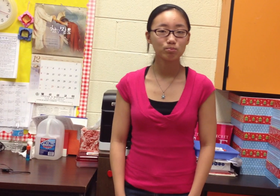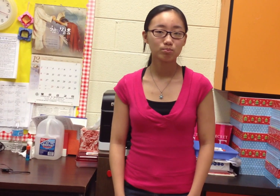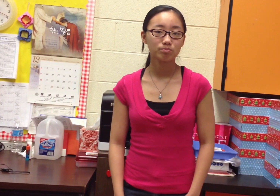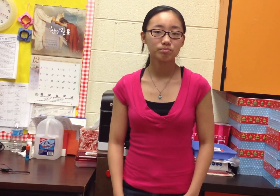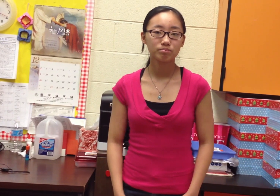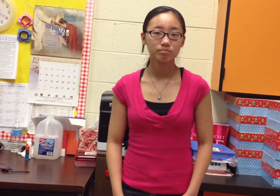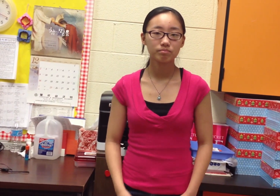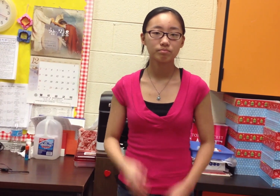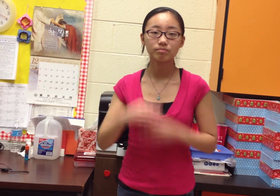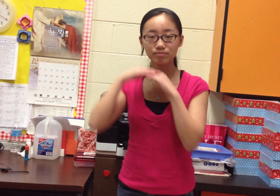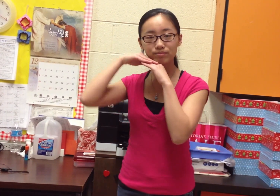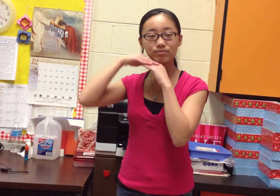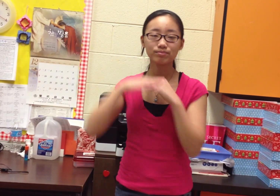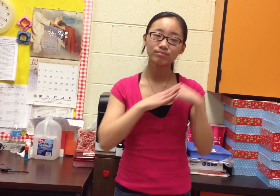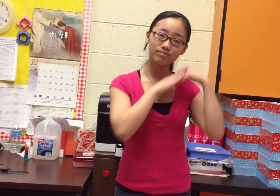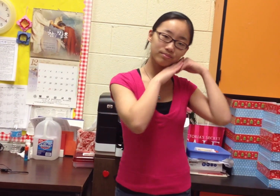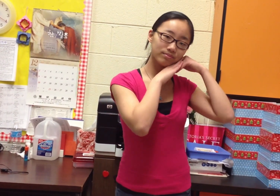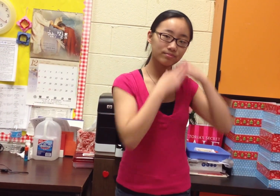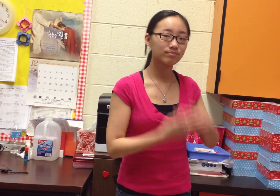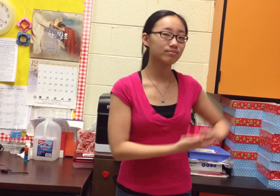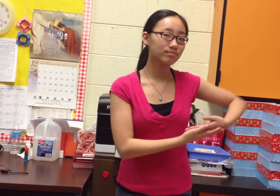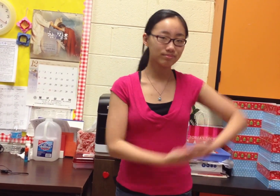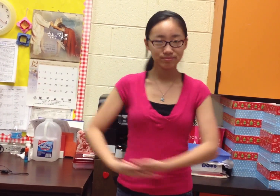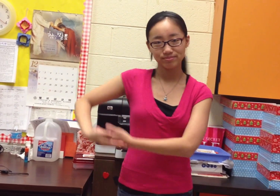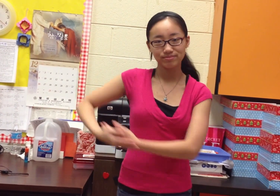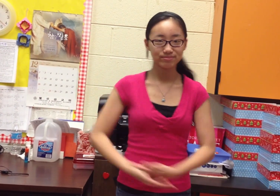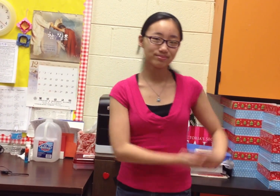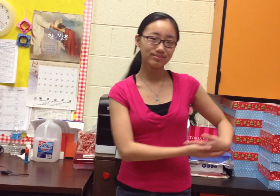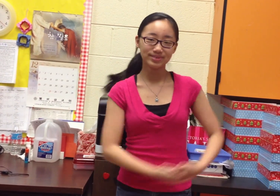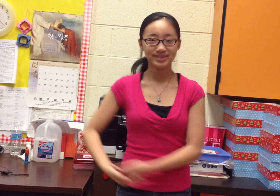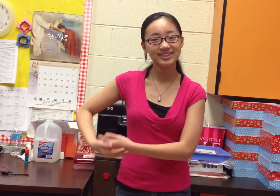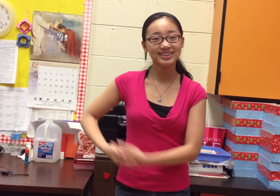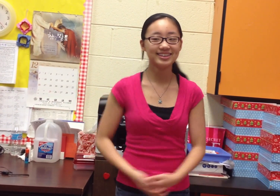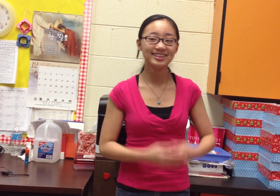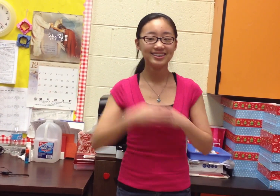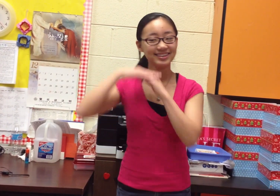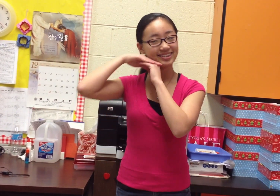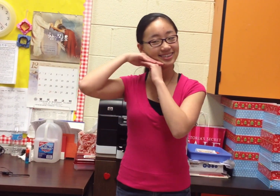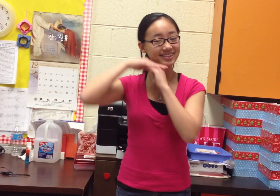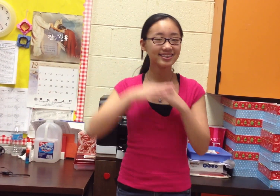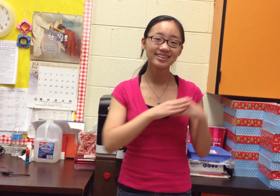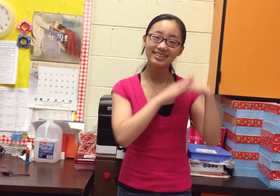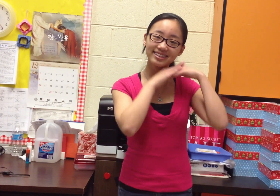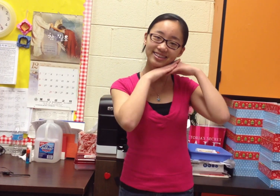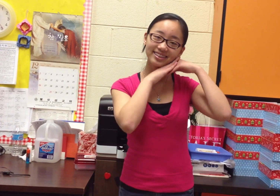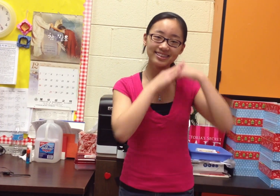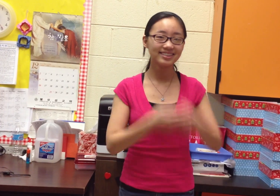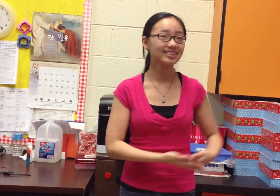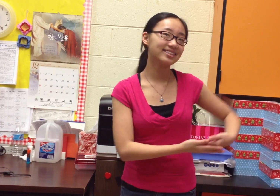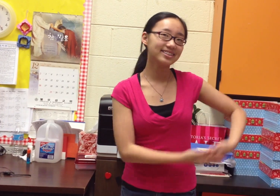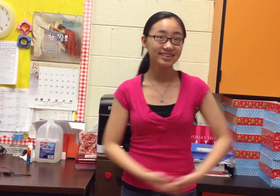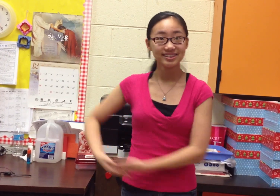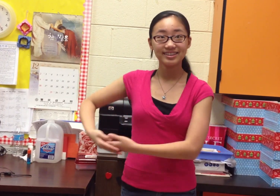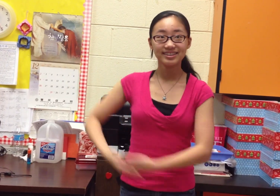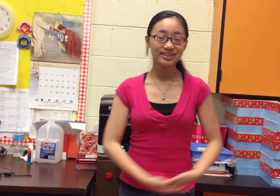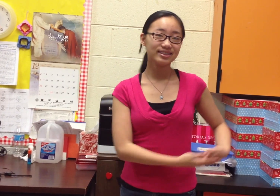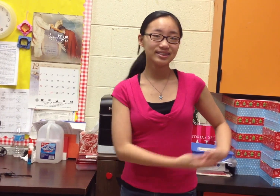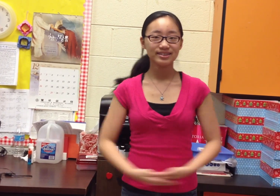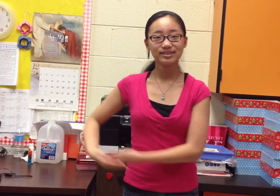The Virgin Mary had a baby boy The Virgin Mary had a baby boy